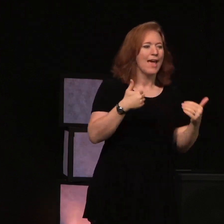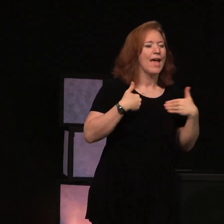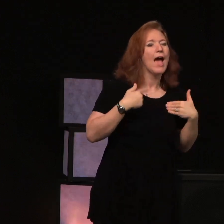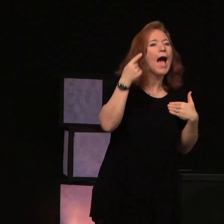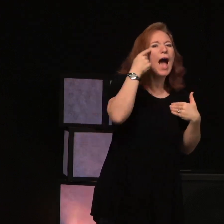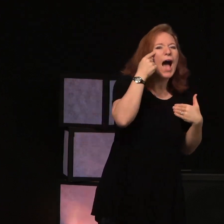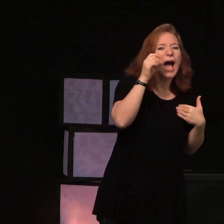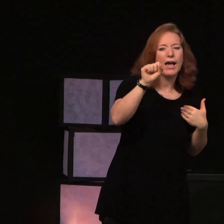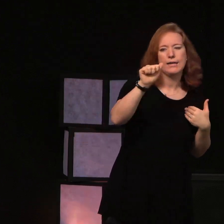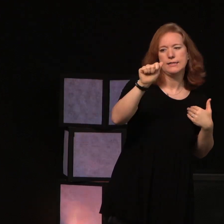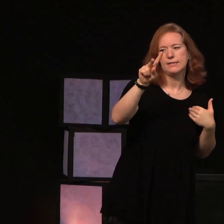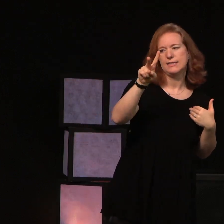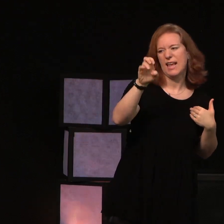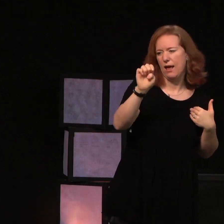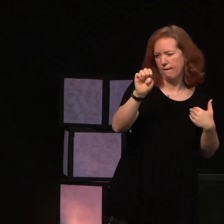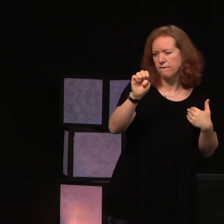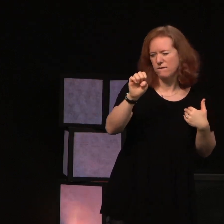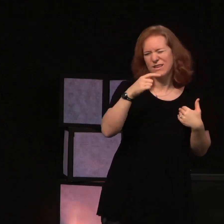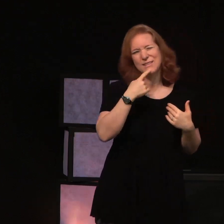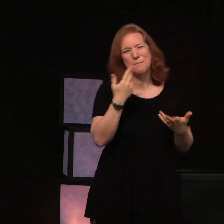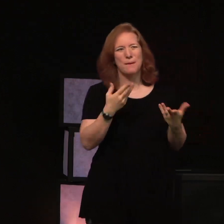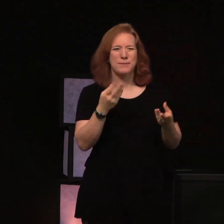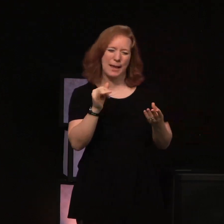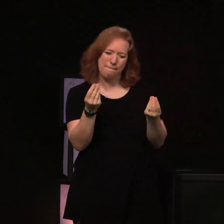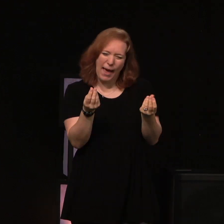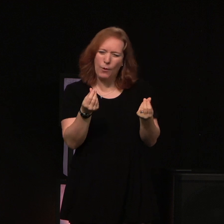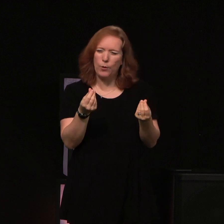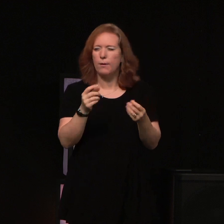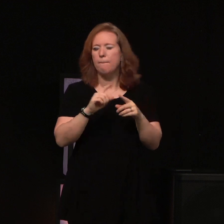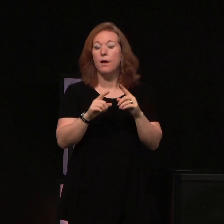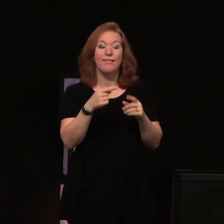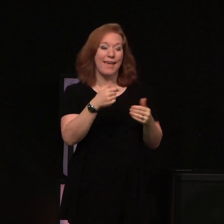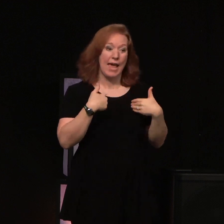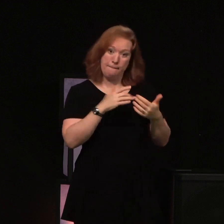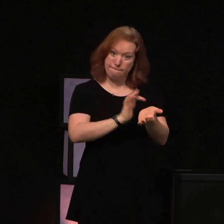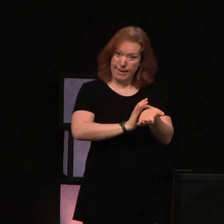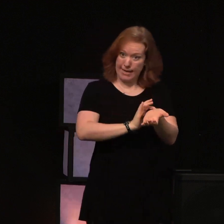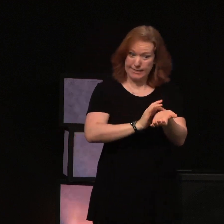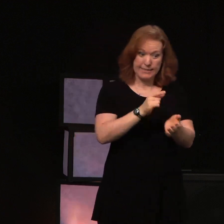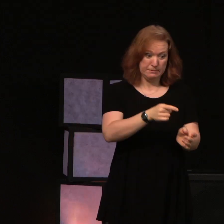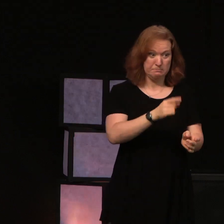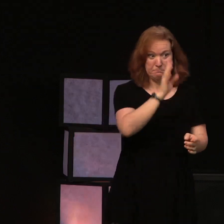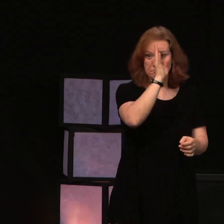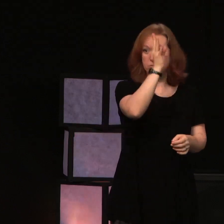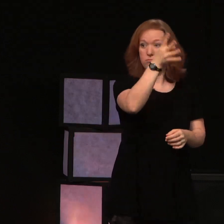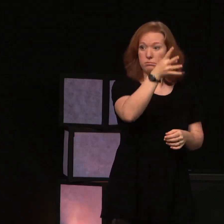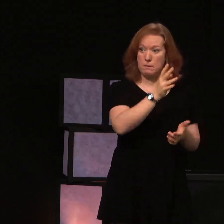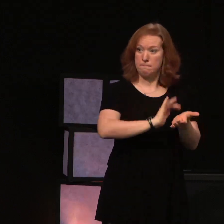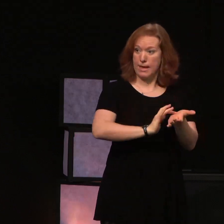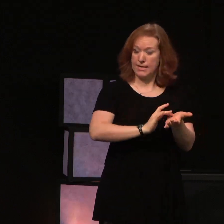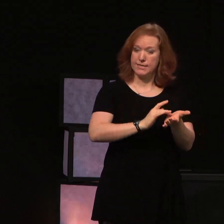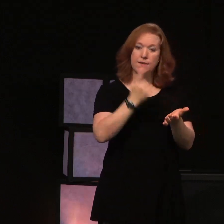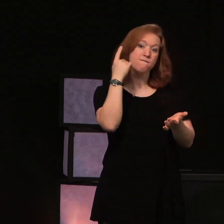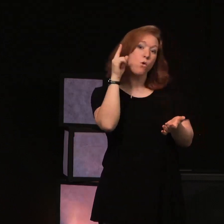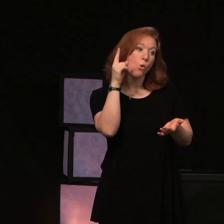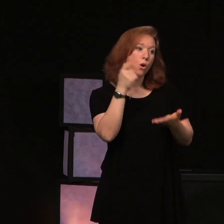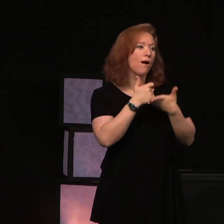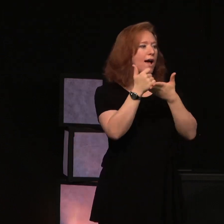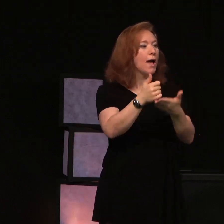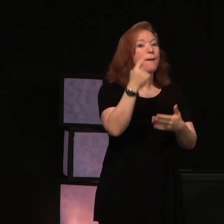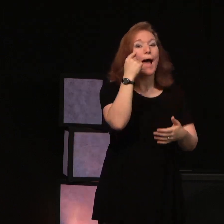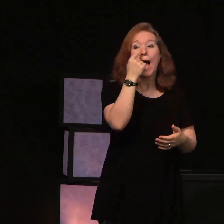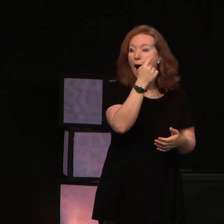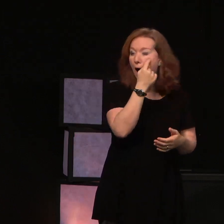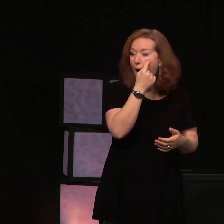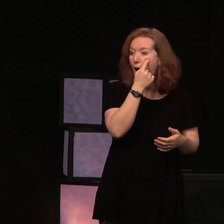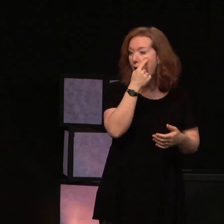some people say it was more of a powder. I don't know. But they had a medicine that this school came up with to treat eye